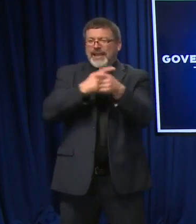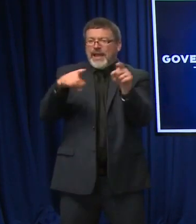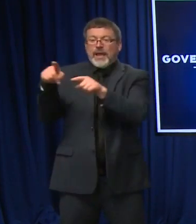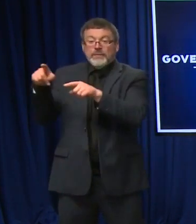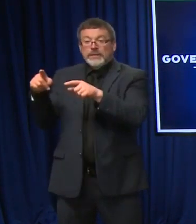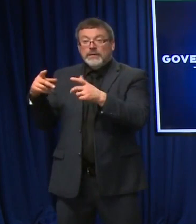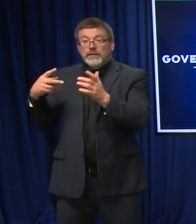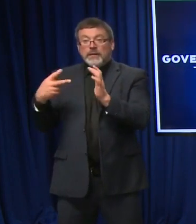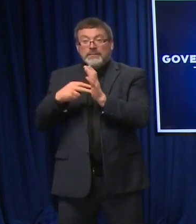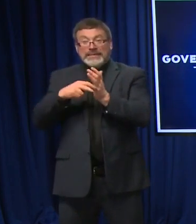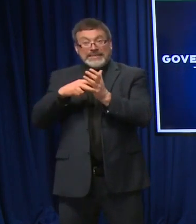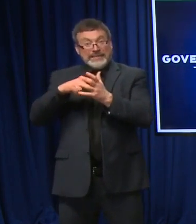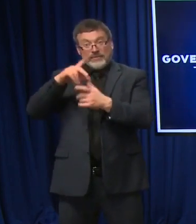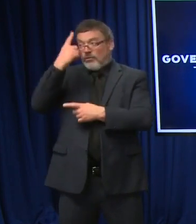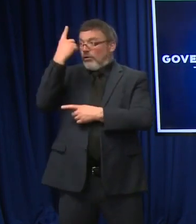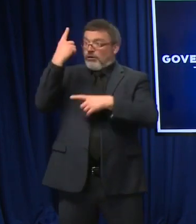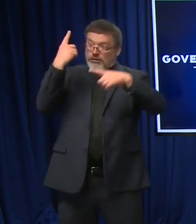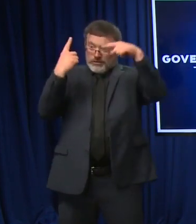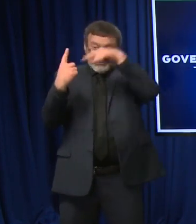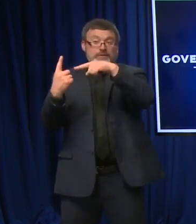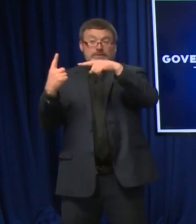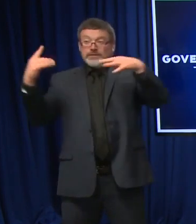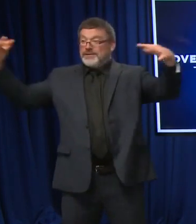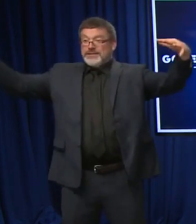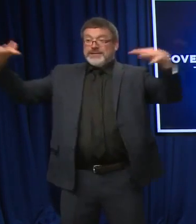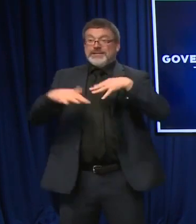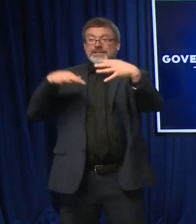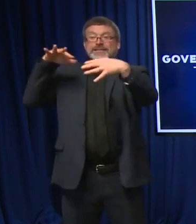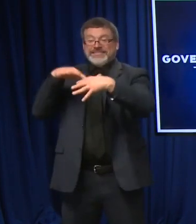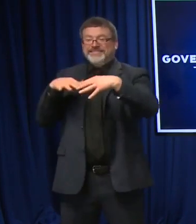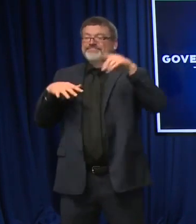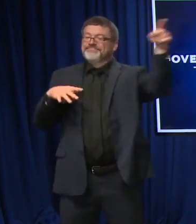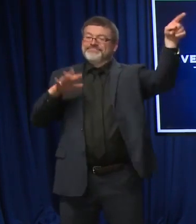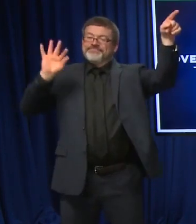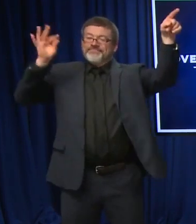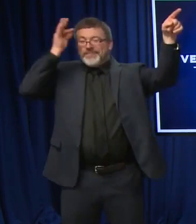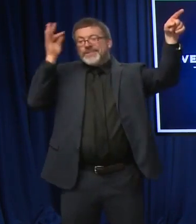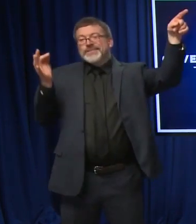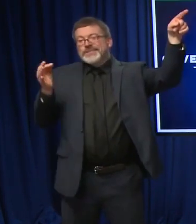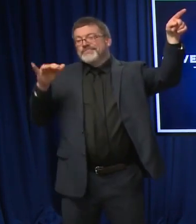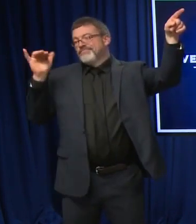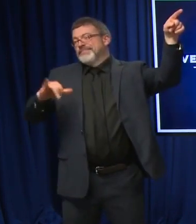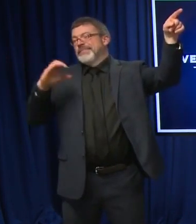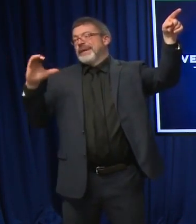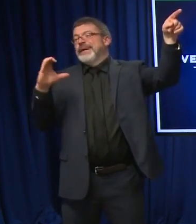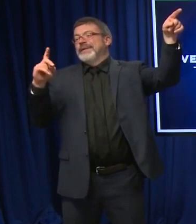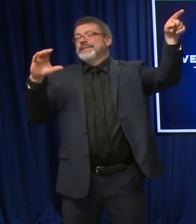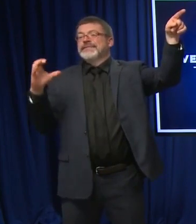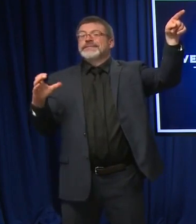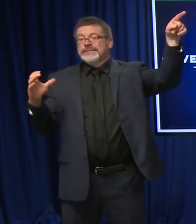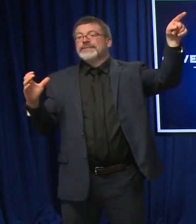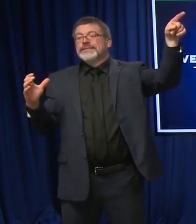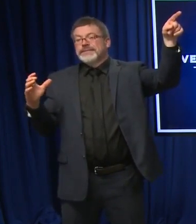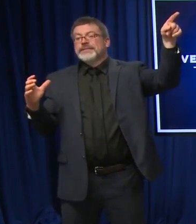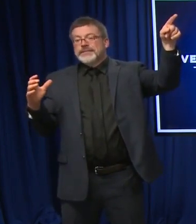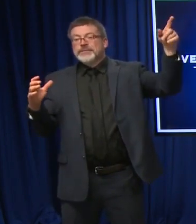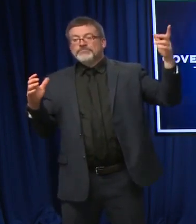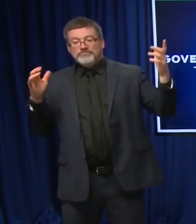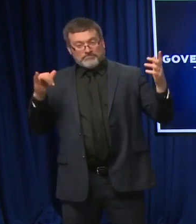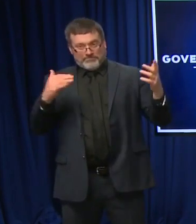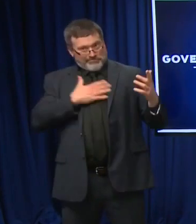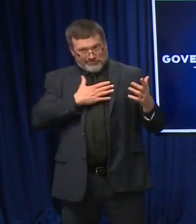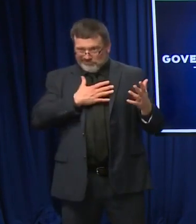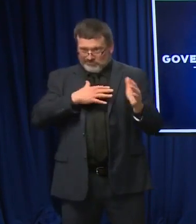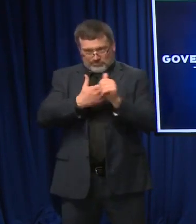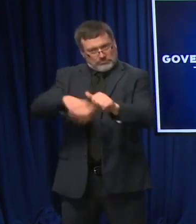number of individuals that have been vaccinated right now, at least, is more accurate than the state data. Over the next few weeks and months, we'll be able to